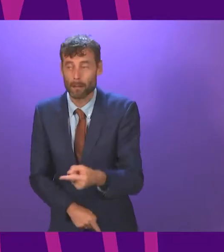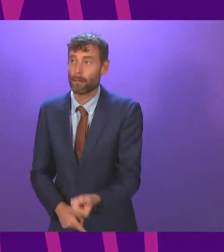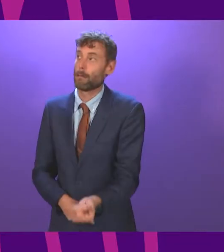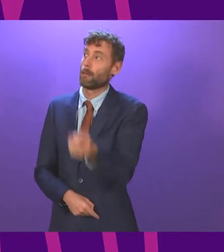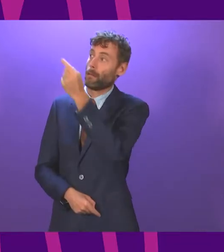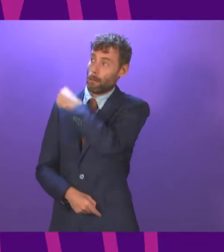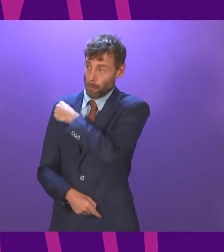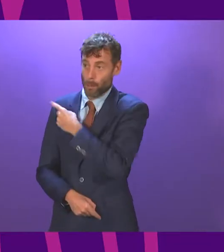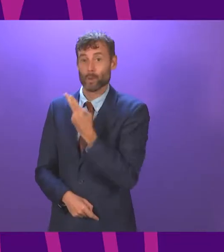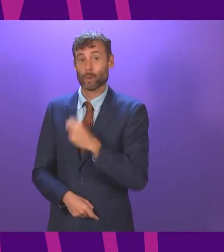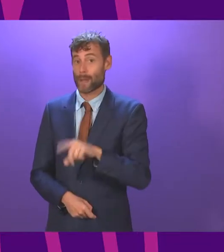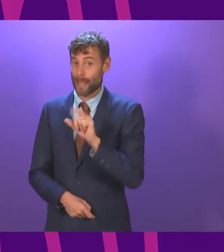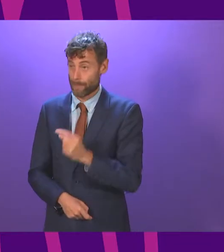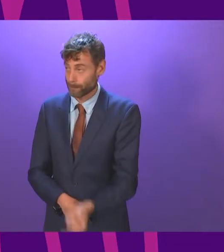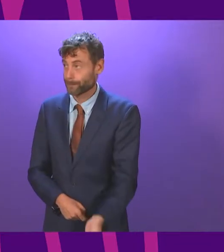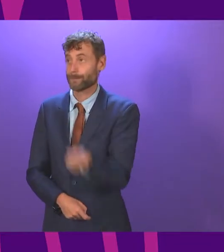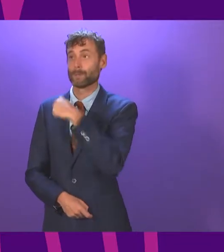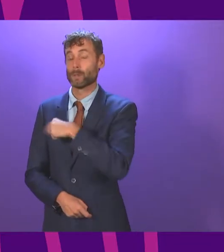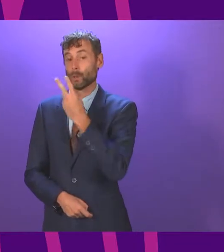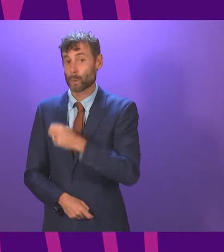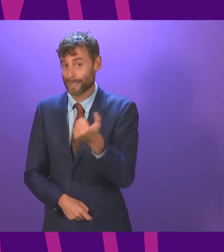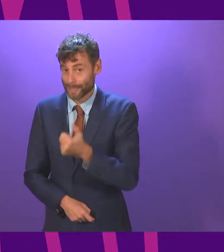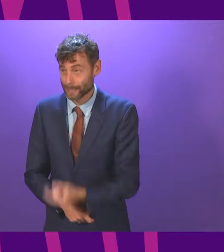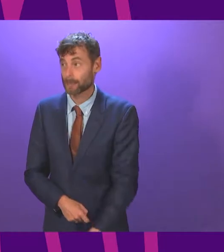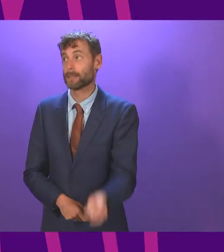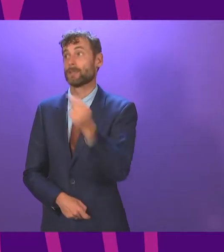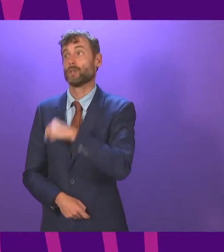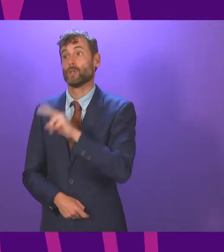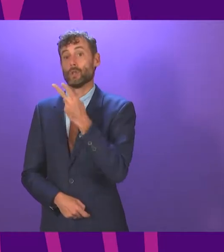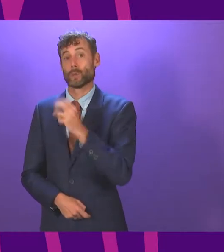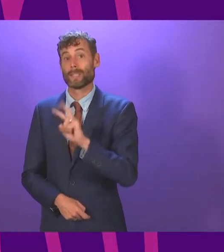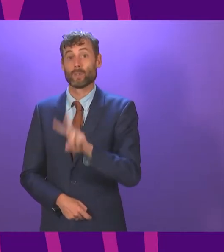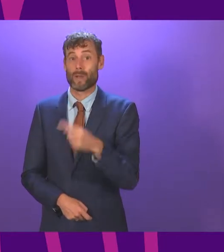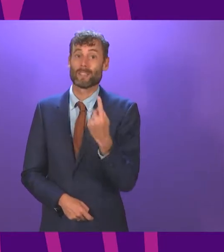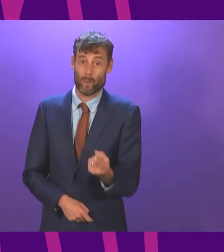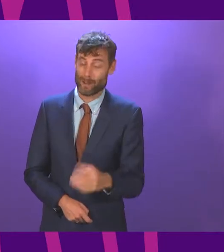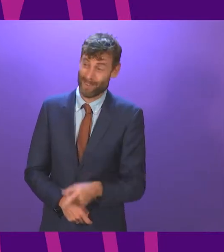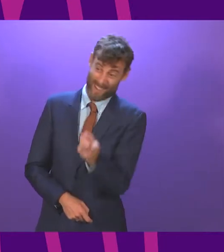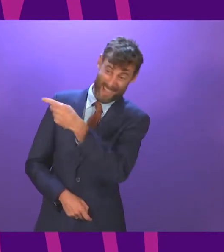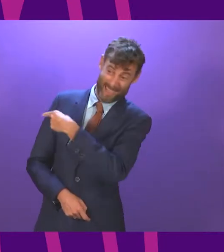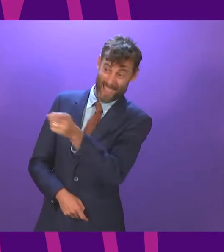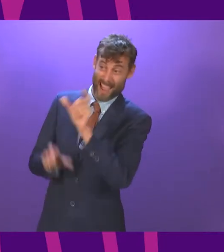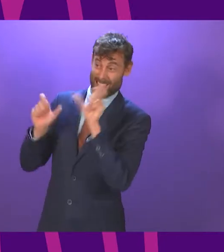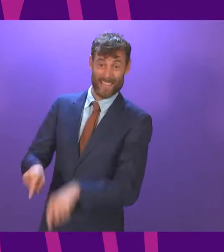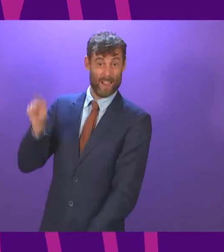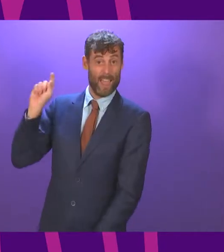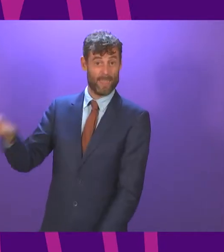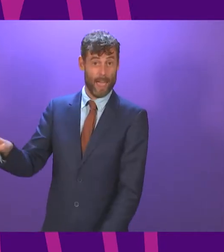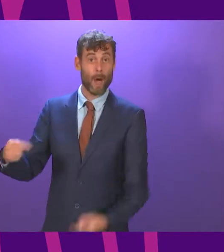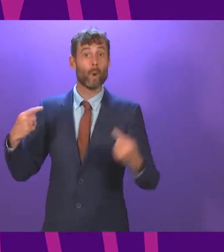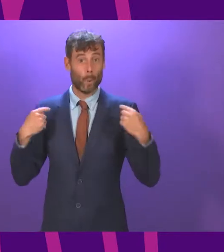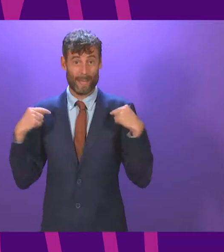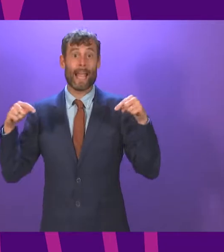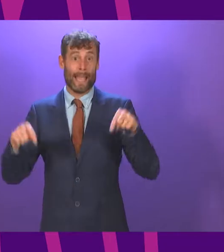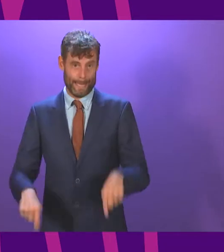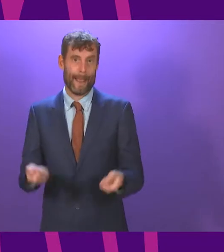2011 2016 2021 and they're over there and we're over here and we're here